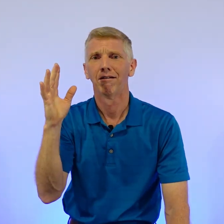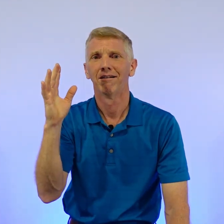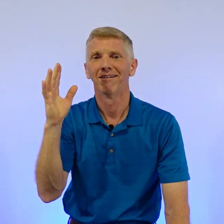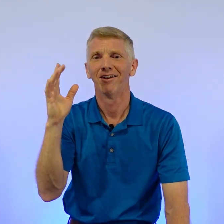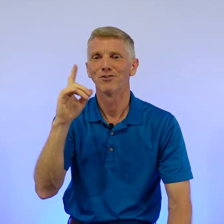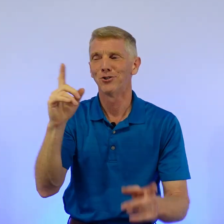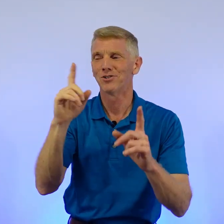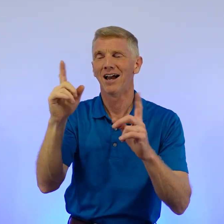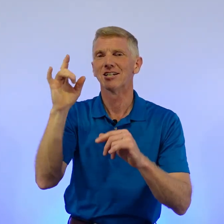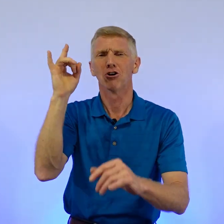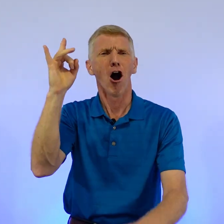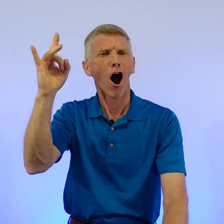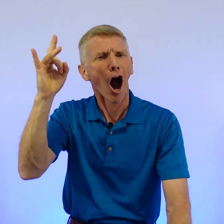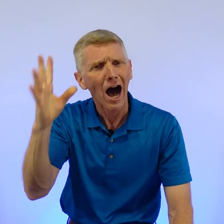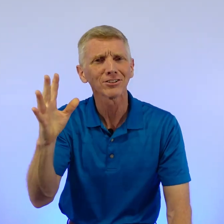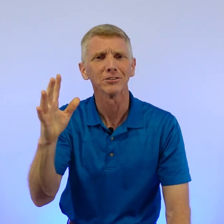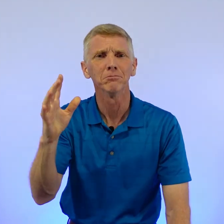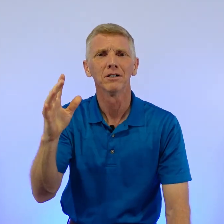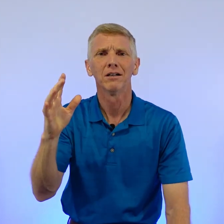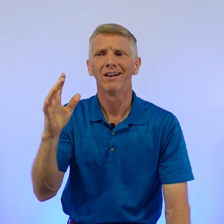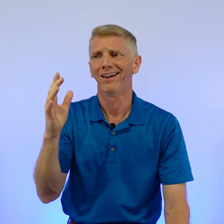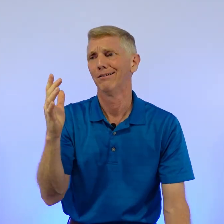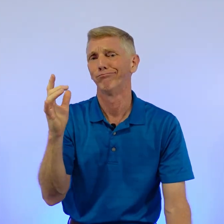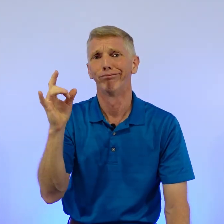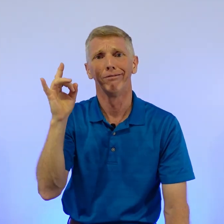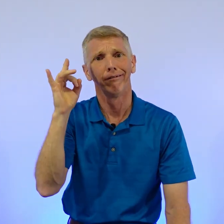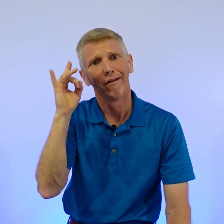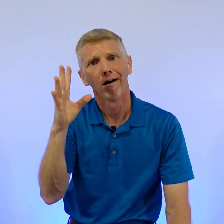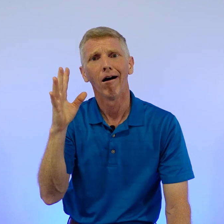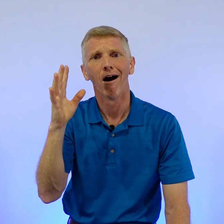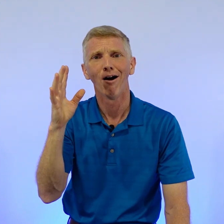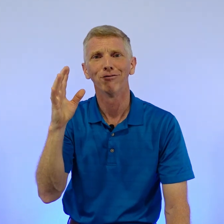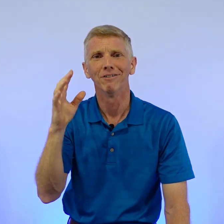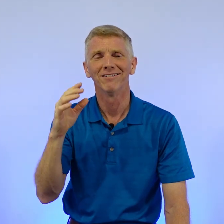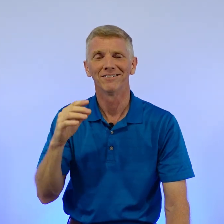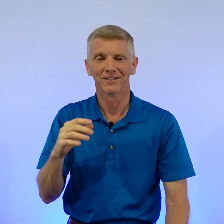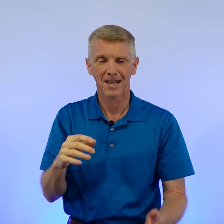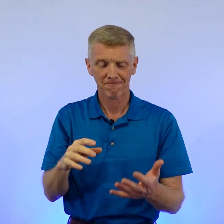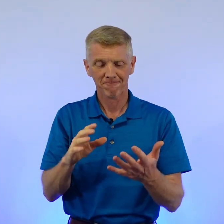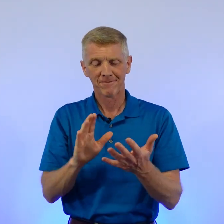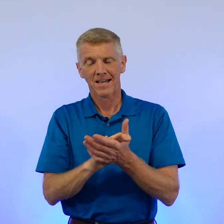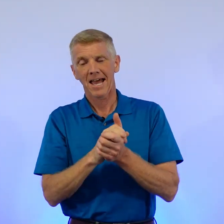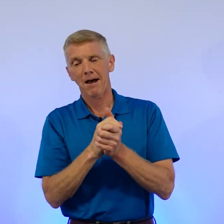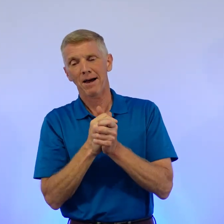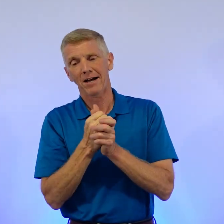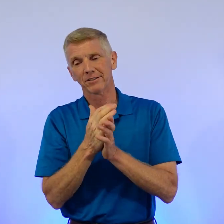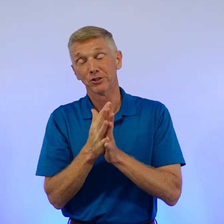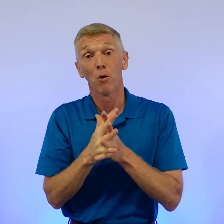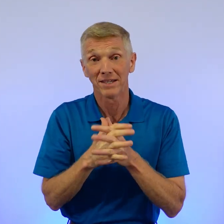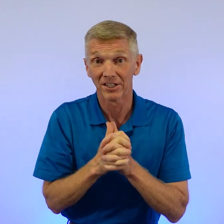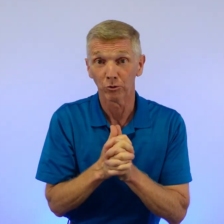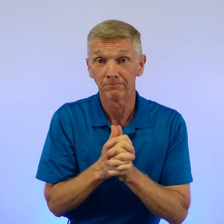That was the two signs. Awesome and awful, okay? How about, you hope you get this one.